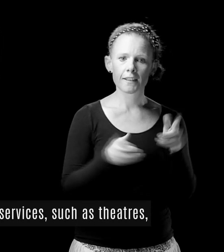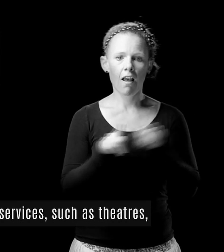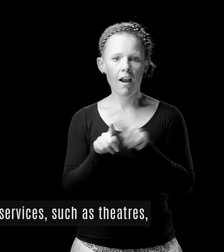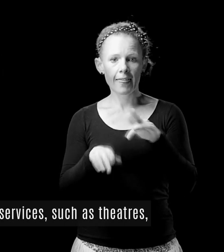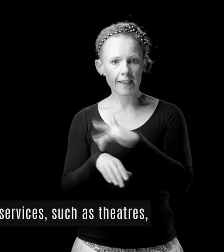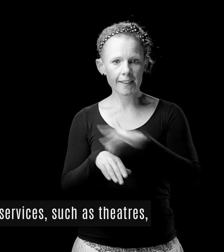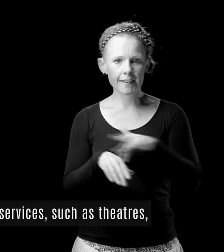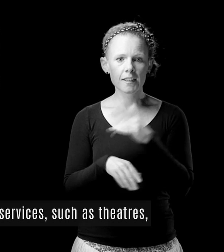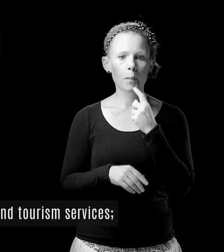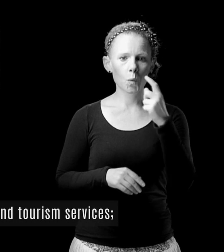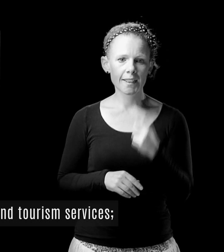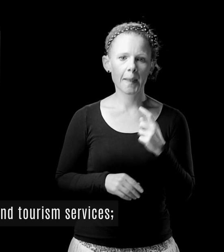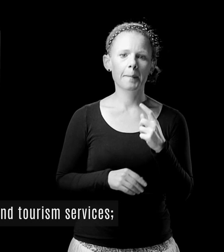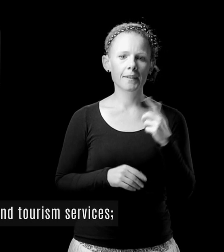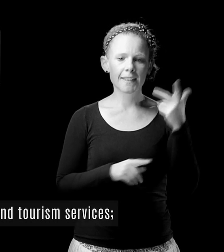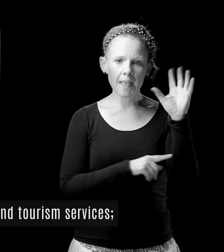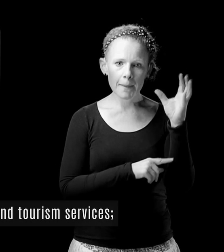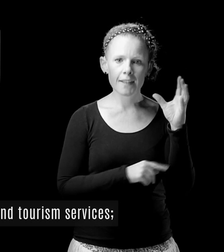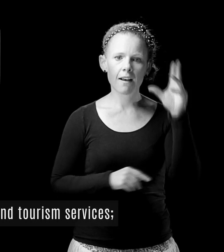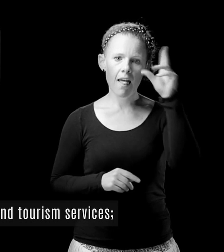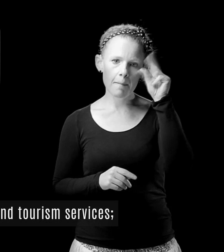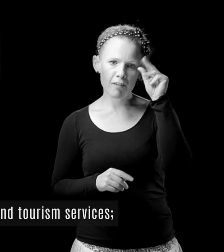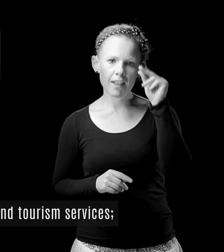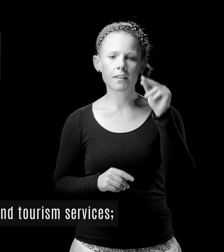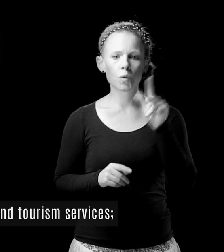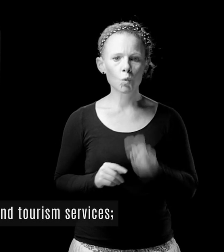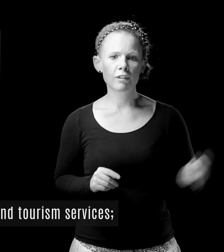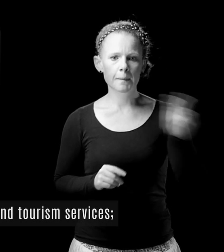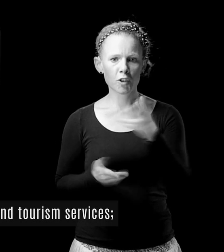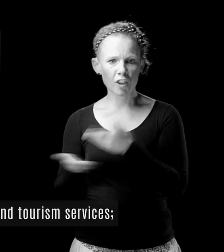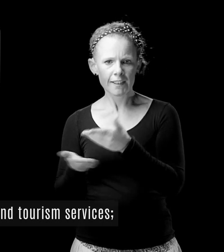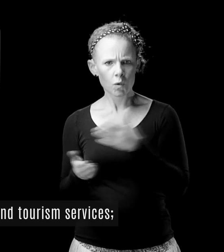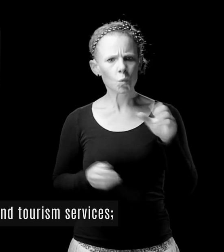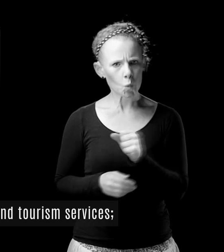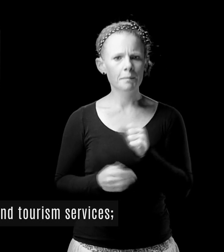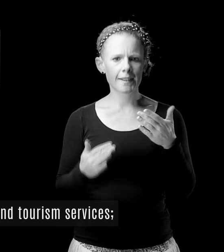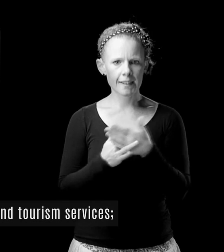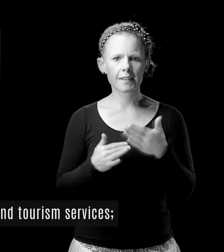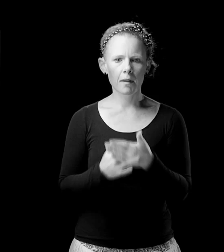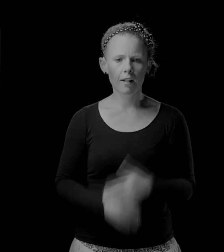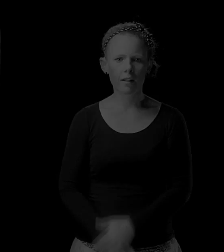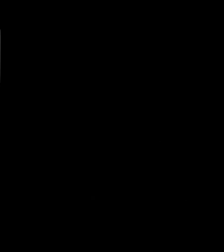such as theatres, museums, cinemas, libraries and tourism services.